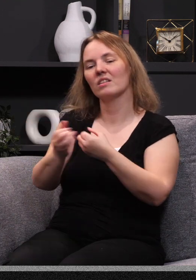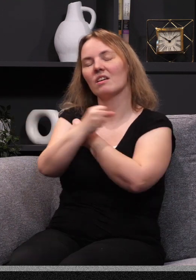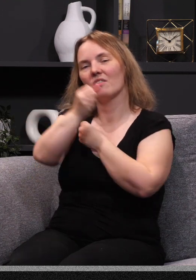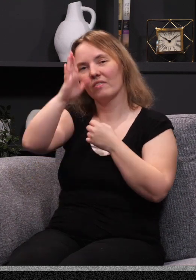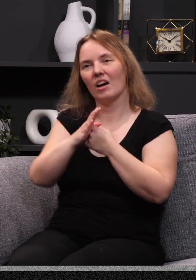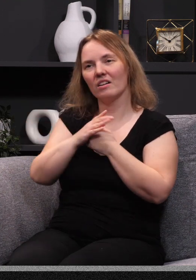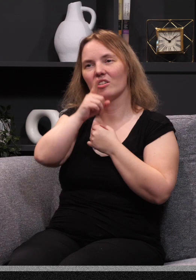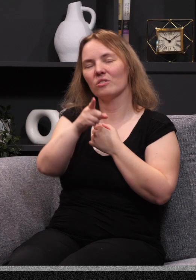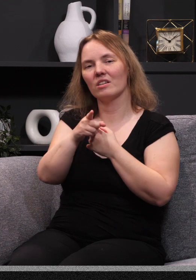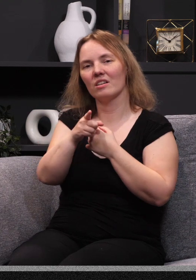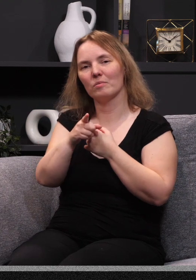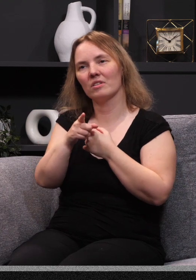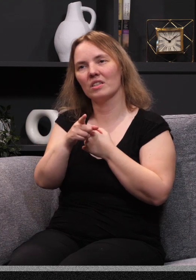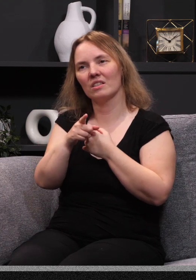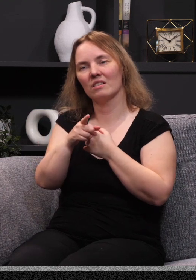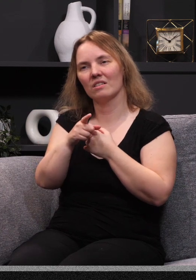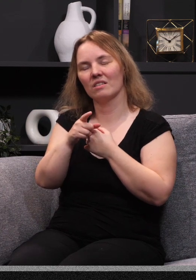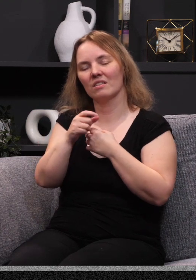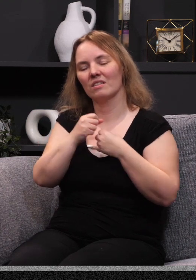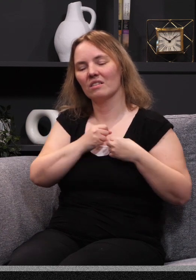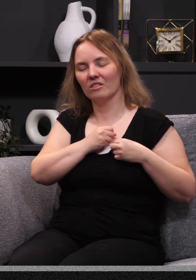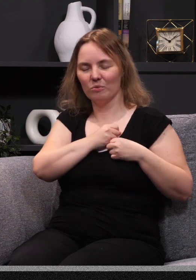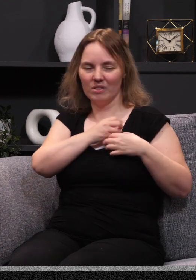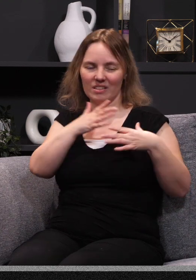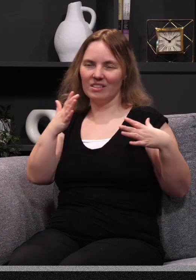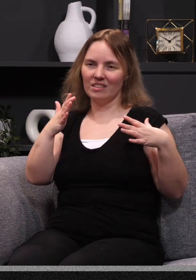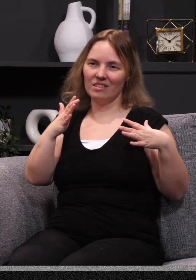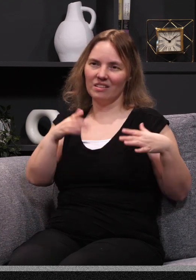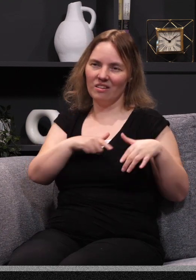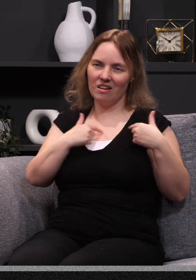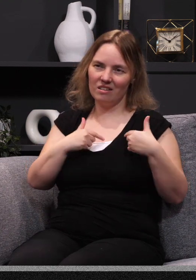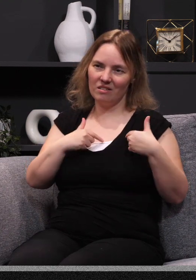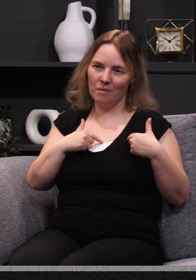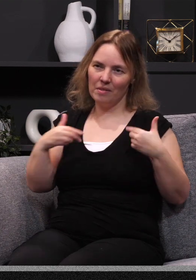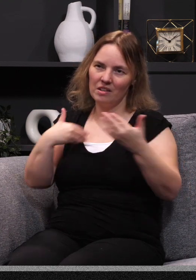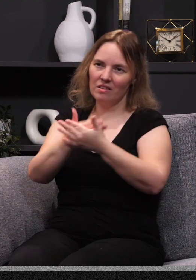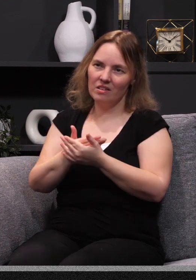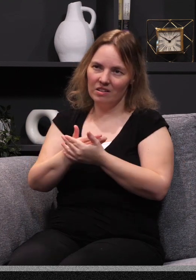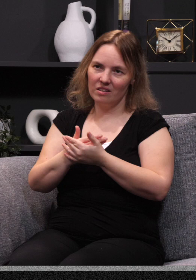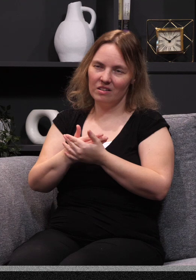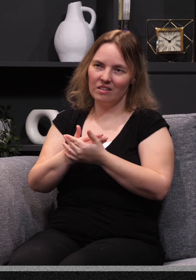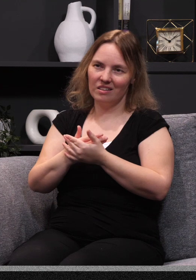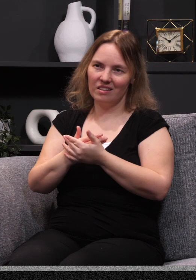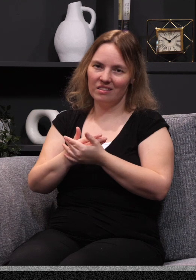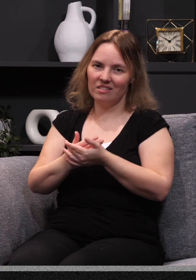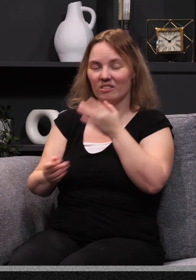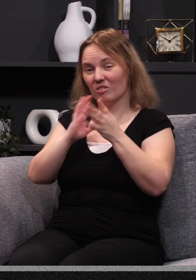if the love of God really has been shed abroad in your heart, you know one of the evidence? You're going to talk to